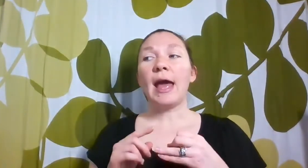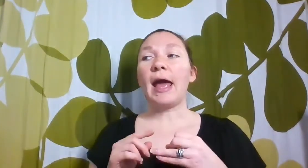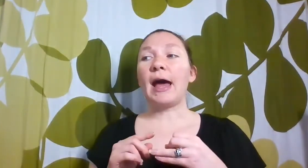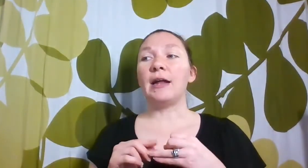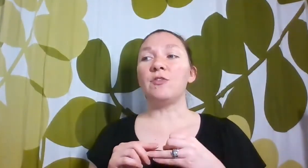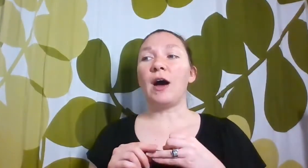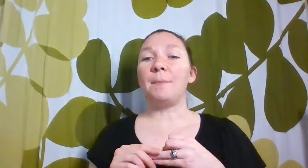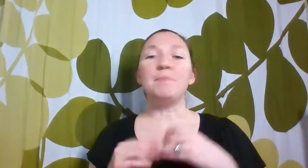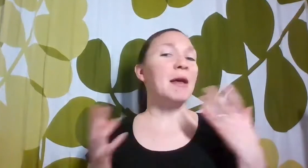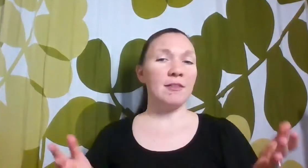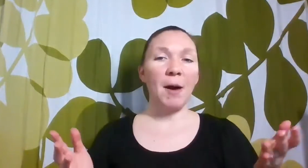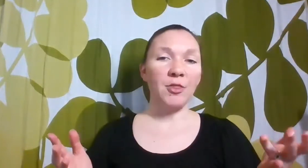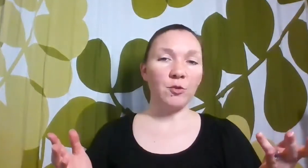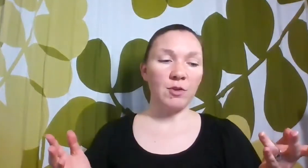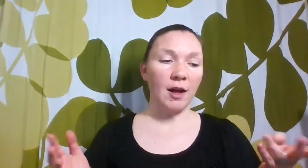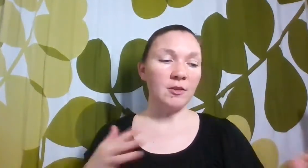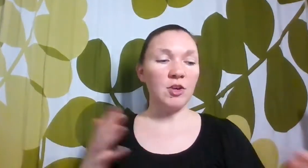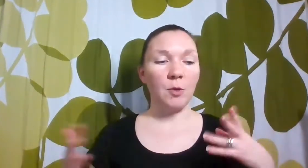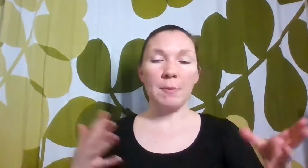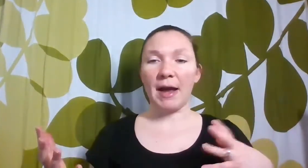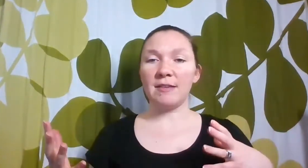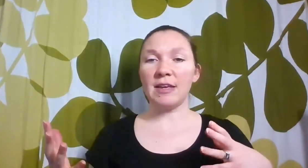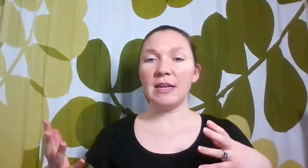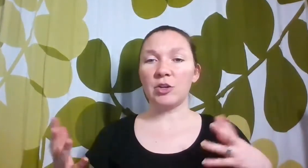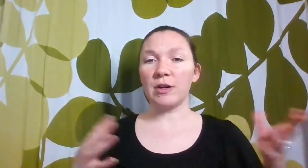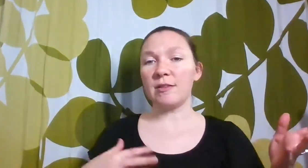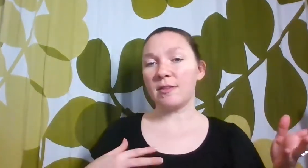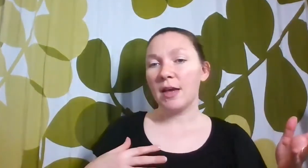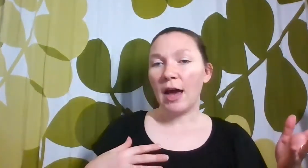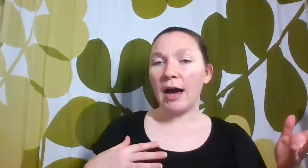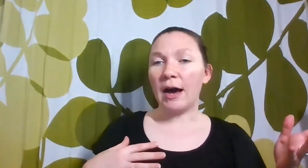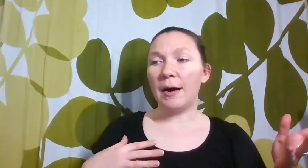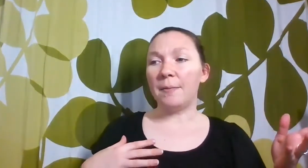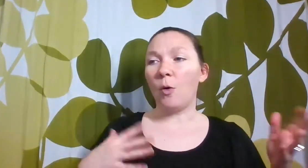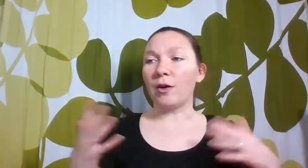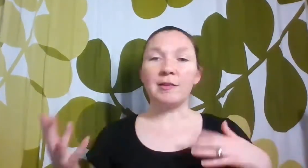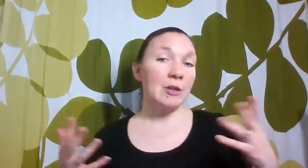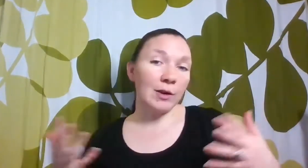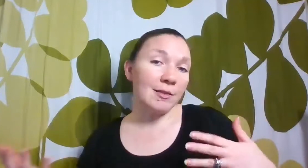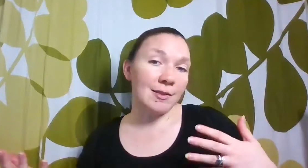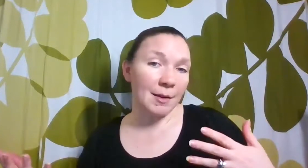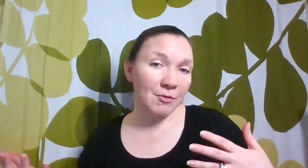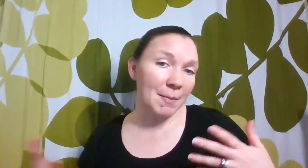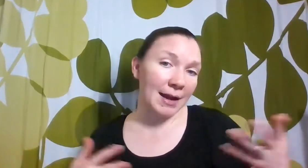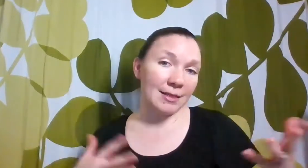And based upon those results, you know, we might increase or decrease some of the math